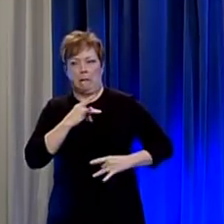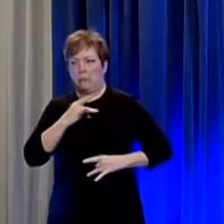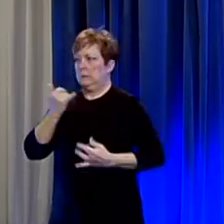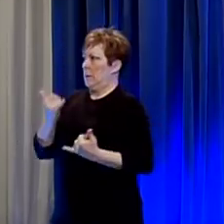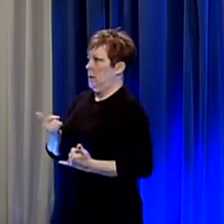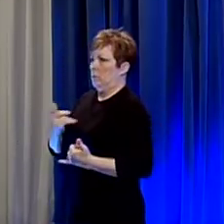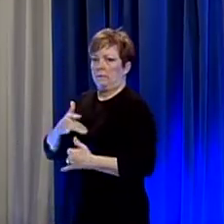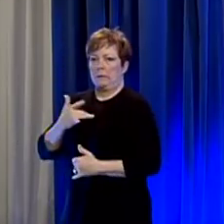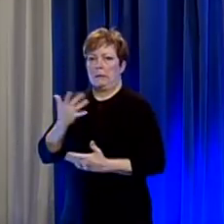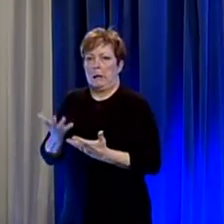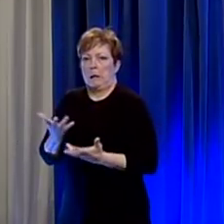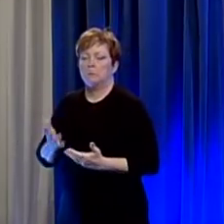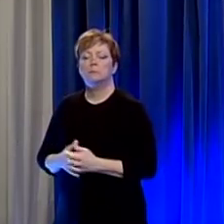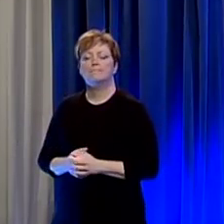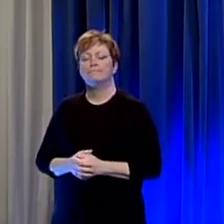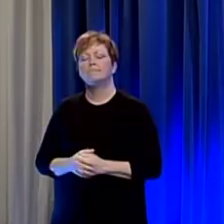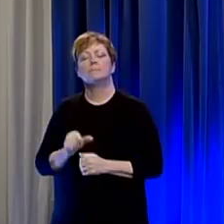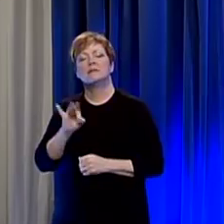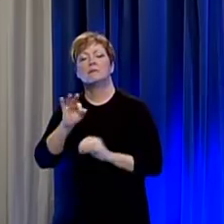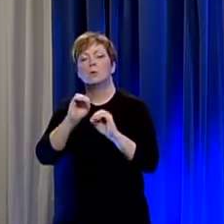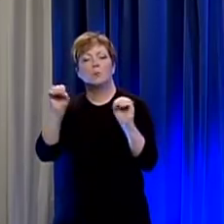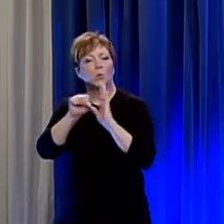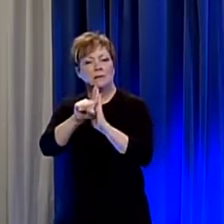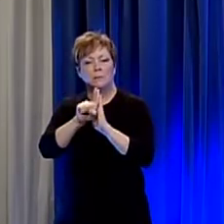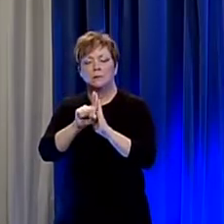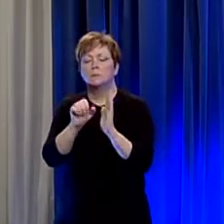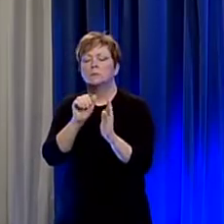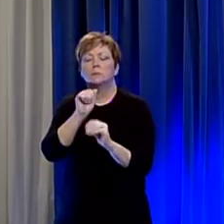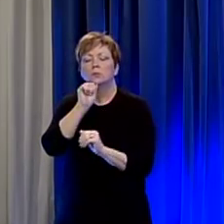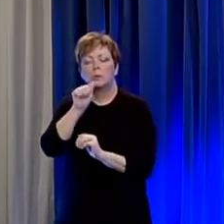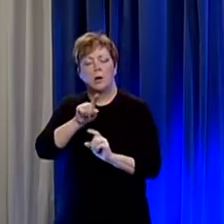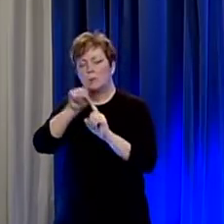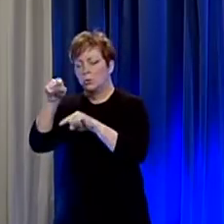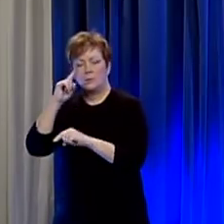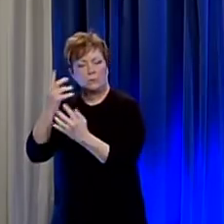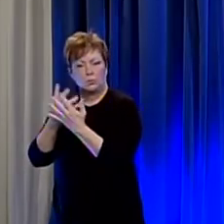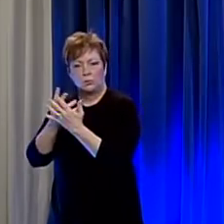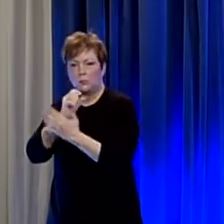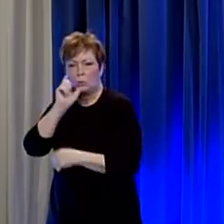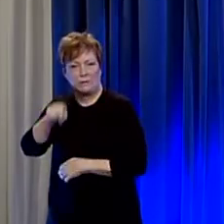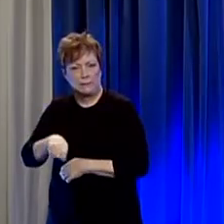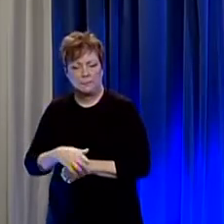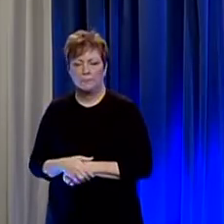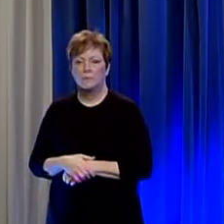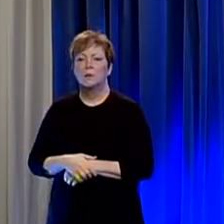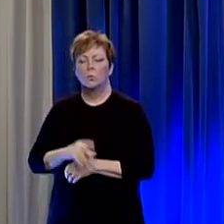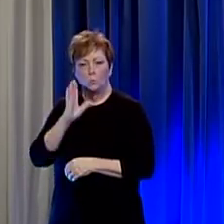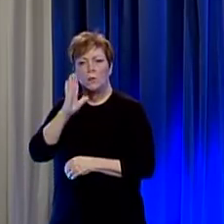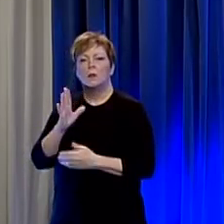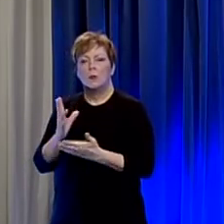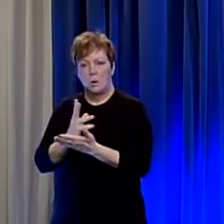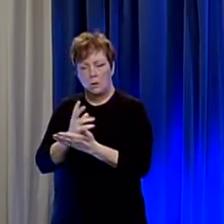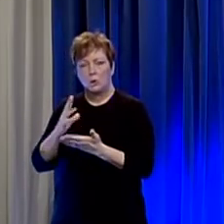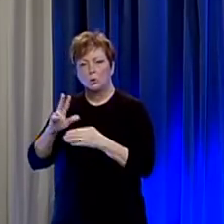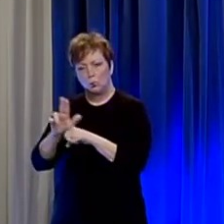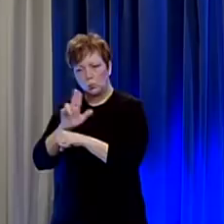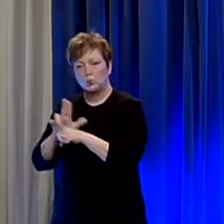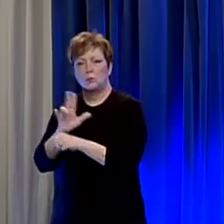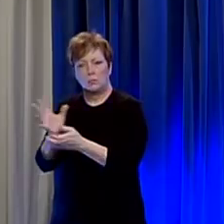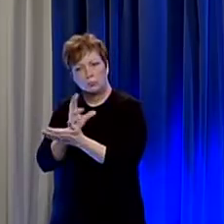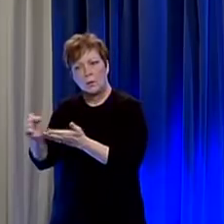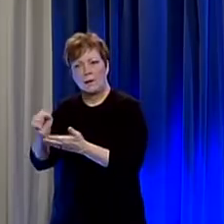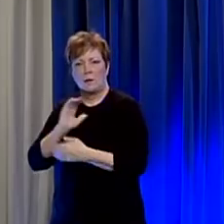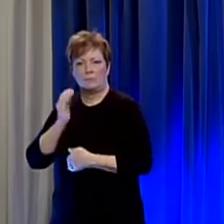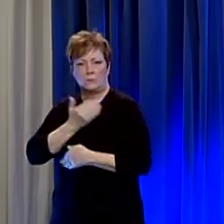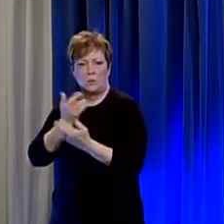not having symptoms do not need to be screened there's no indication for that it certainly uses up a lot of very valuable supplies it makes